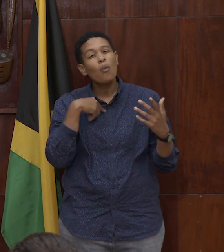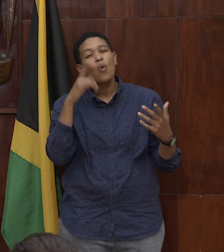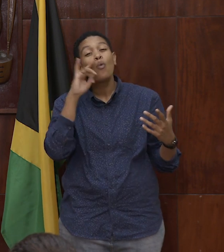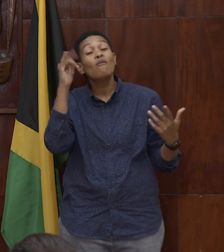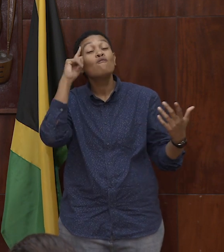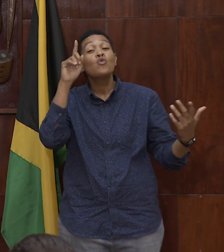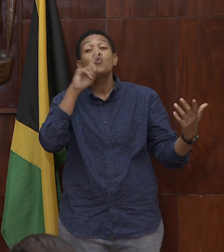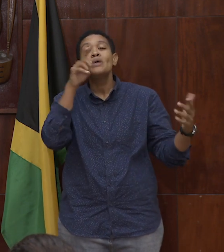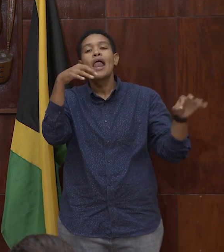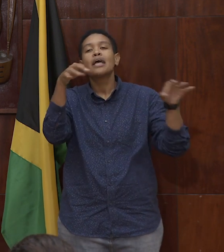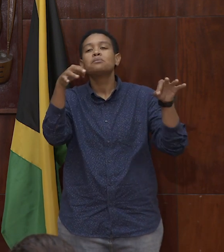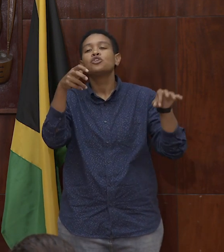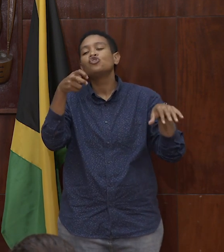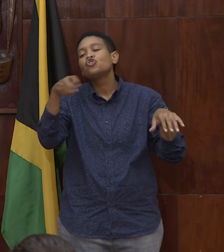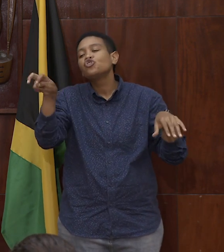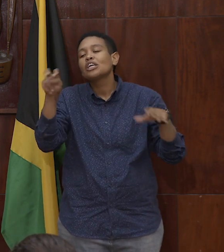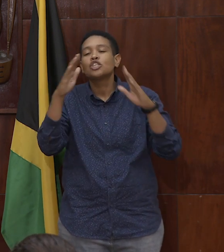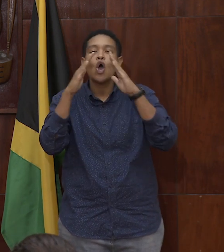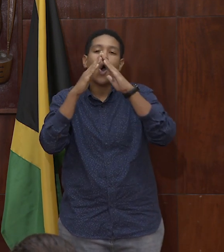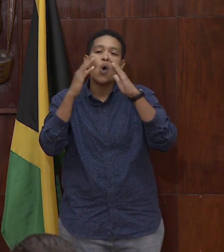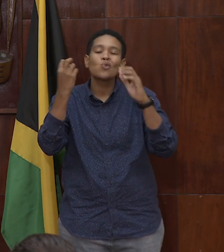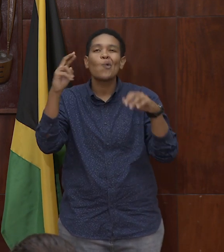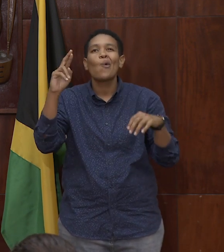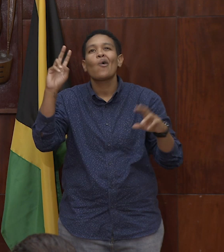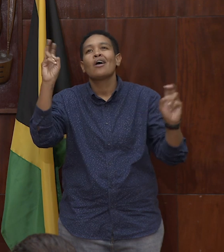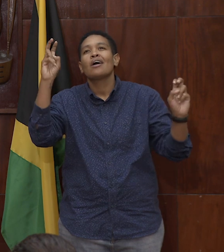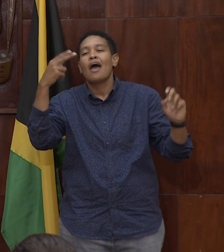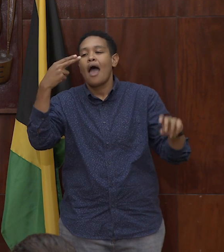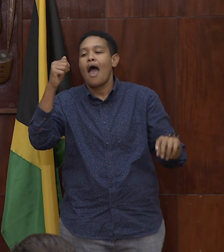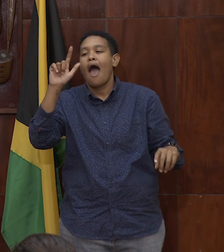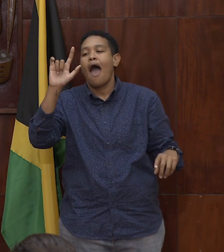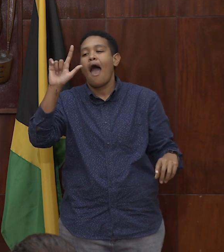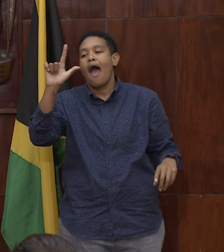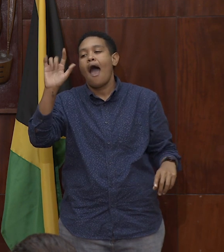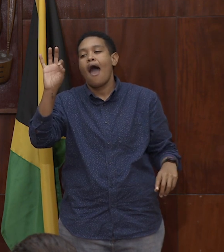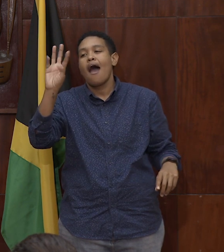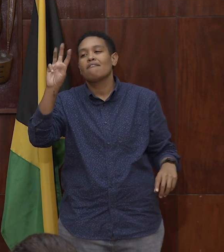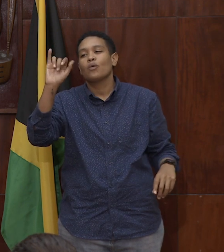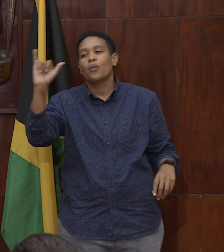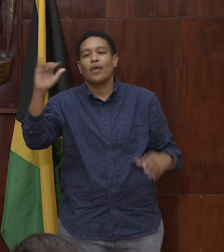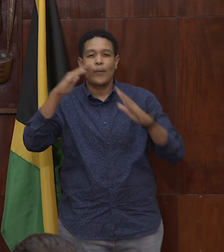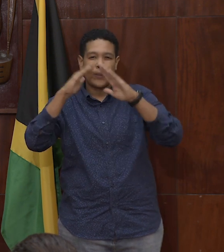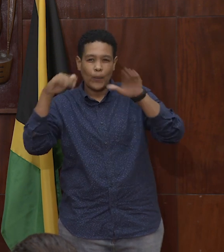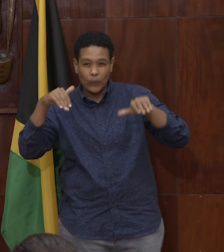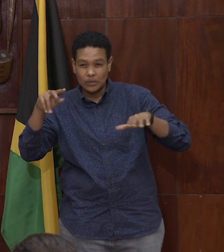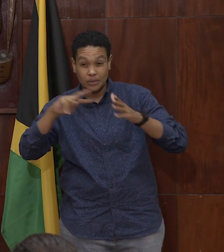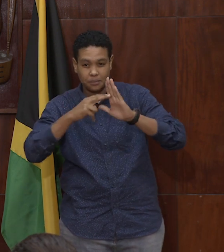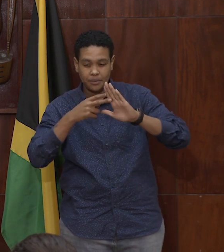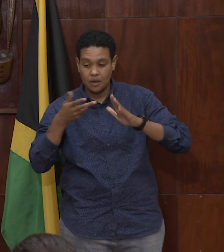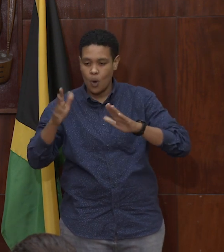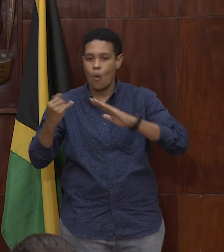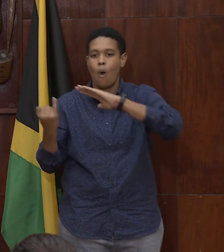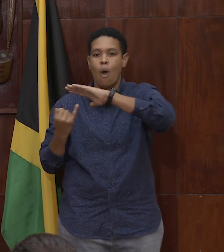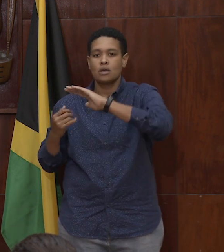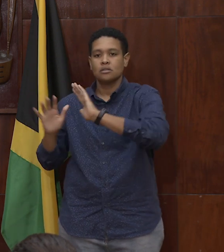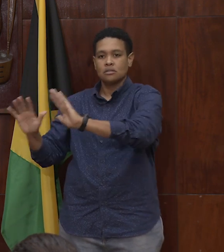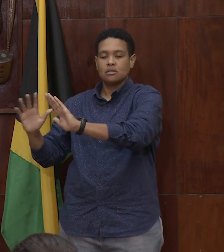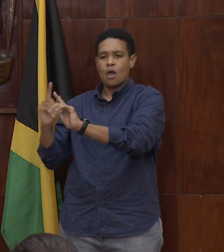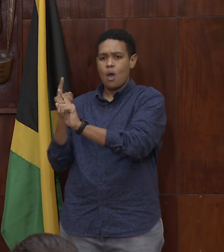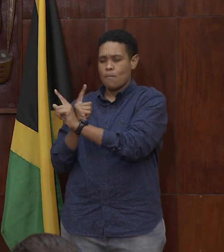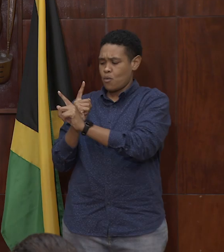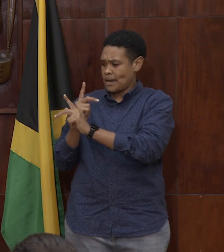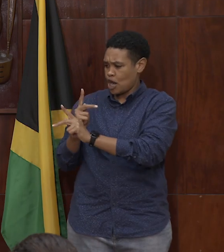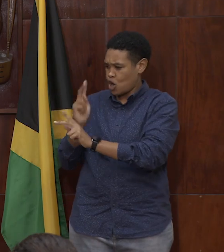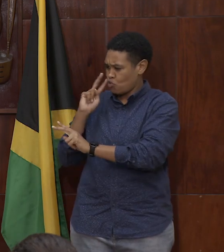you will, halfway house, if you want to term it that, that would allow them to be isolated to give them appropriate care